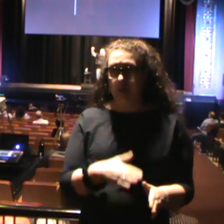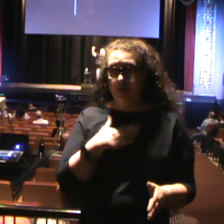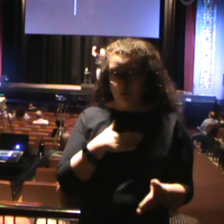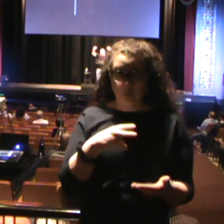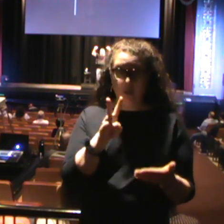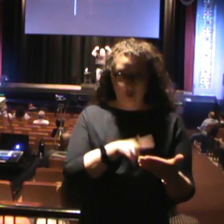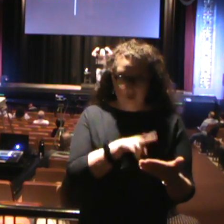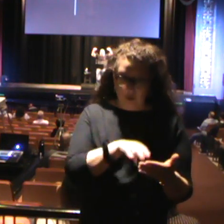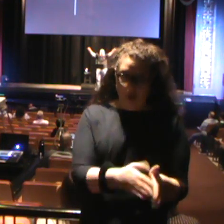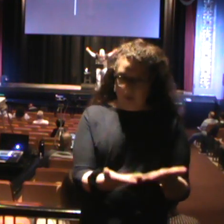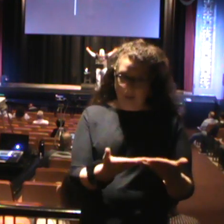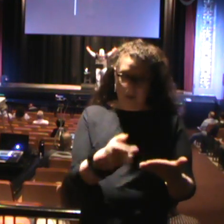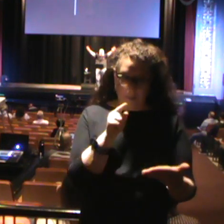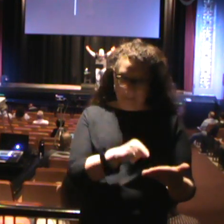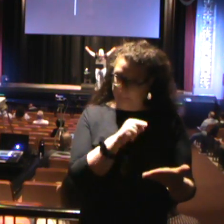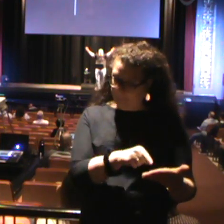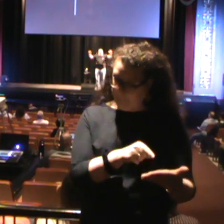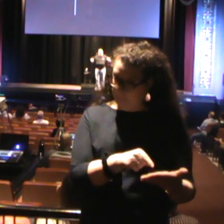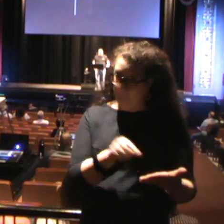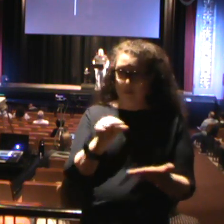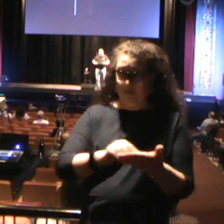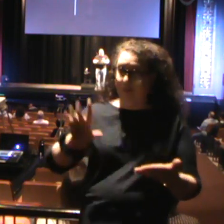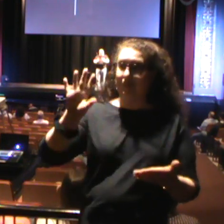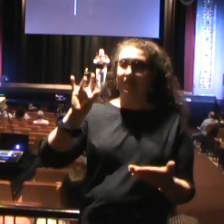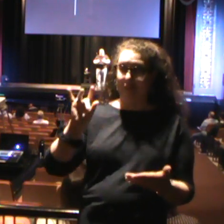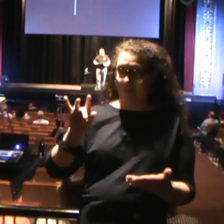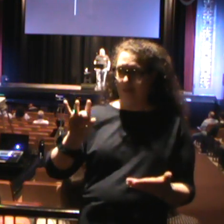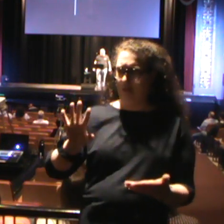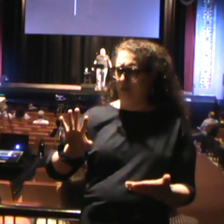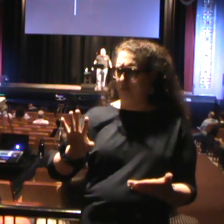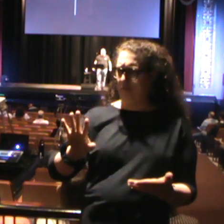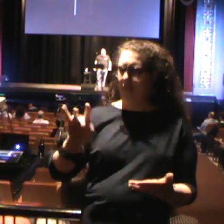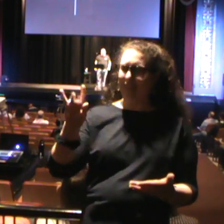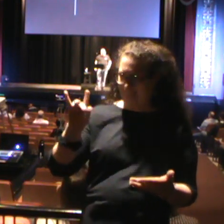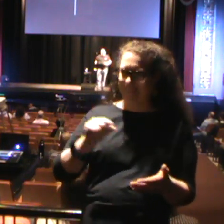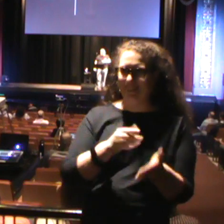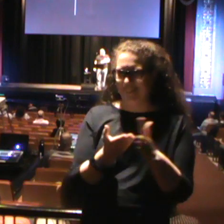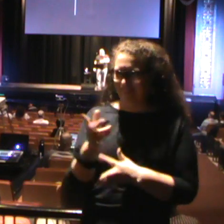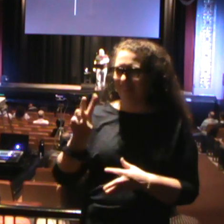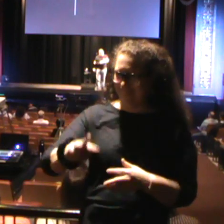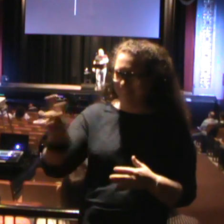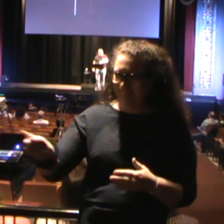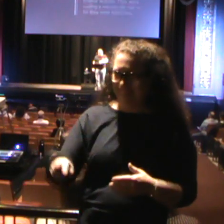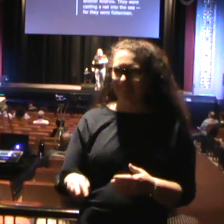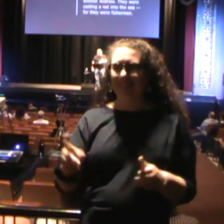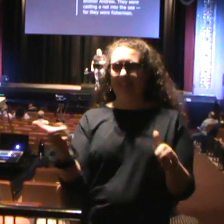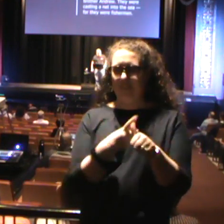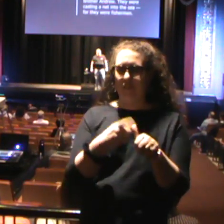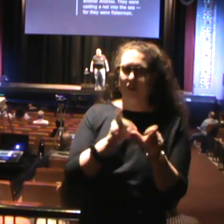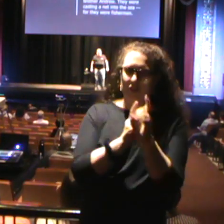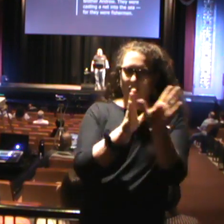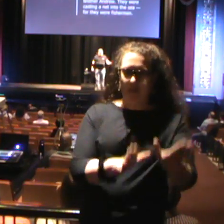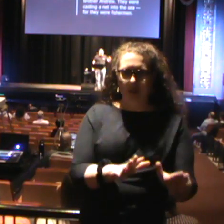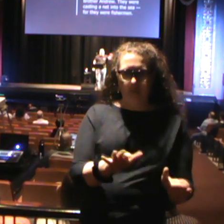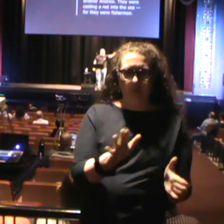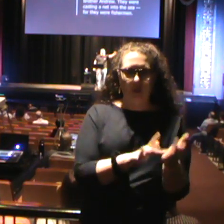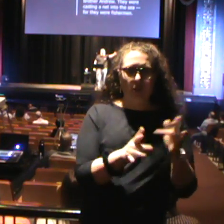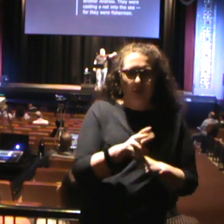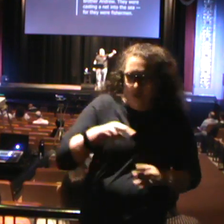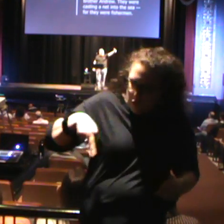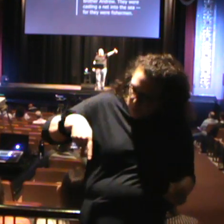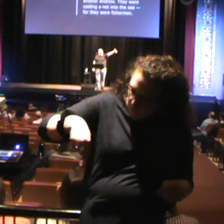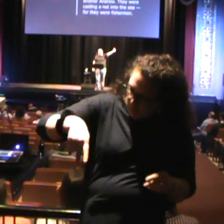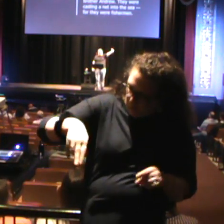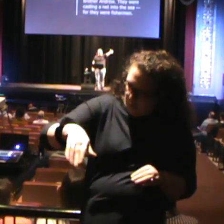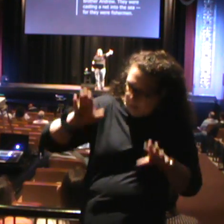open them up. Keep them open. Verses 18 through 22. We look at the first disciples. So as he was walking along the Sea of Galilee, he saw two